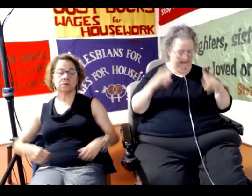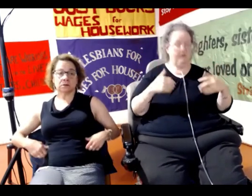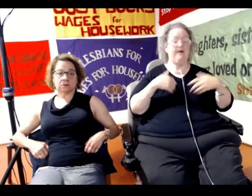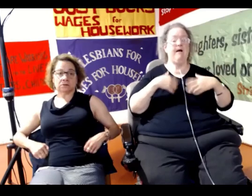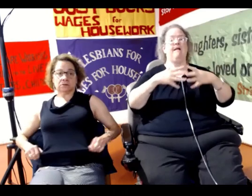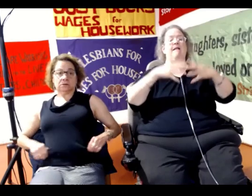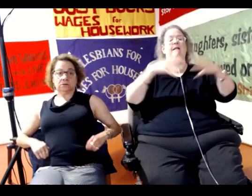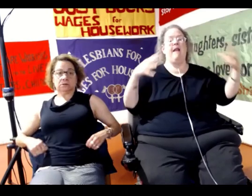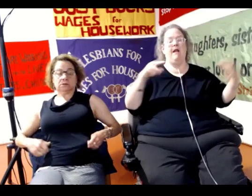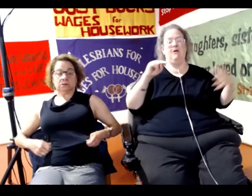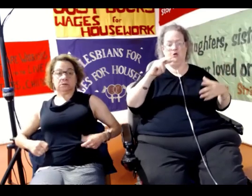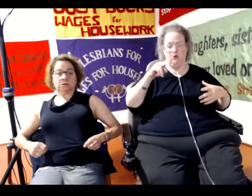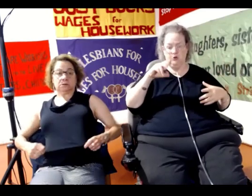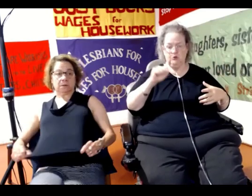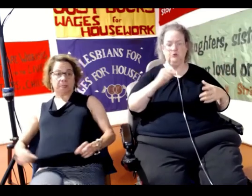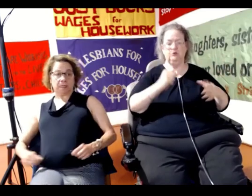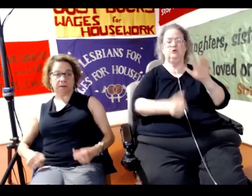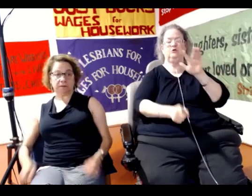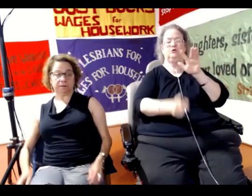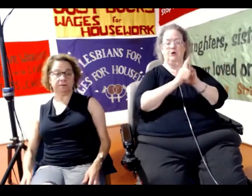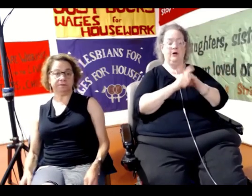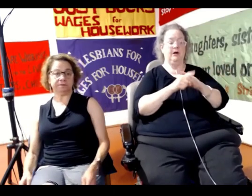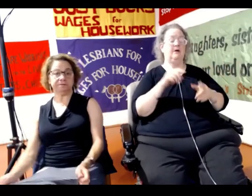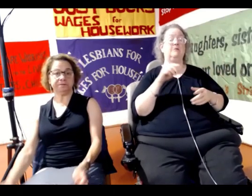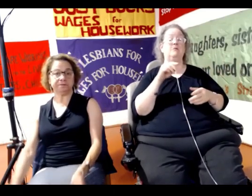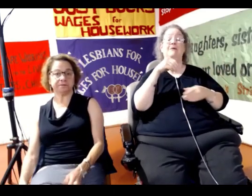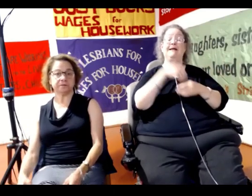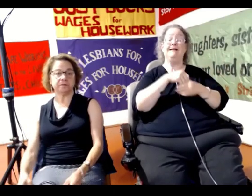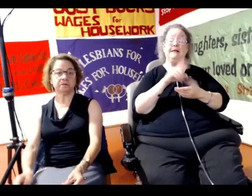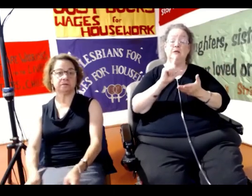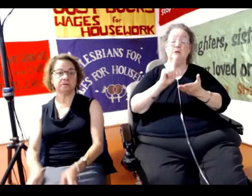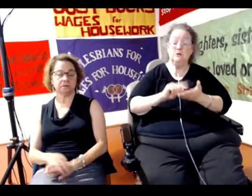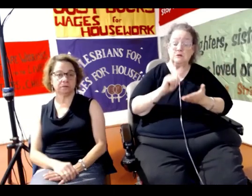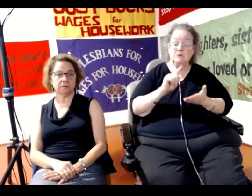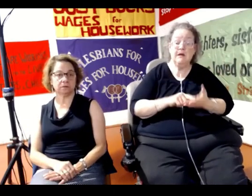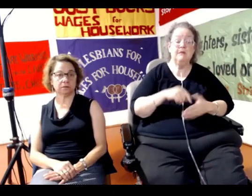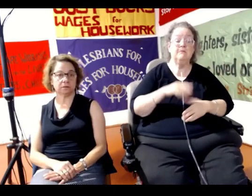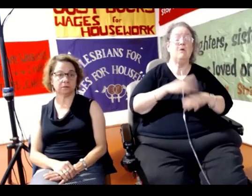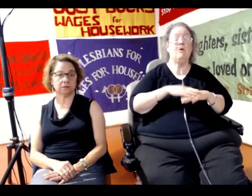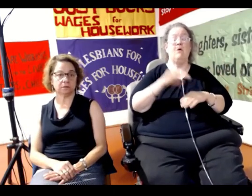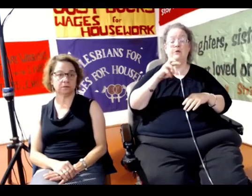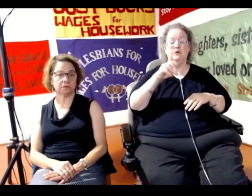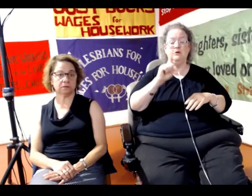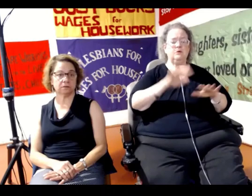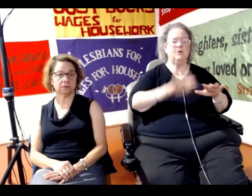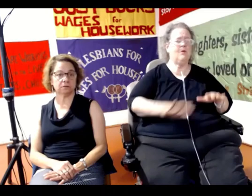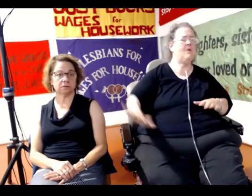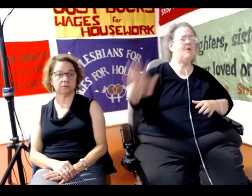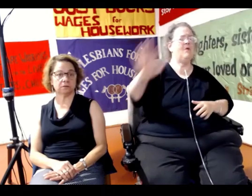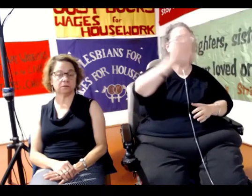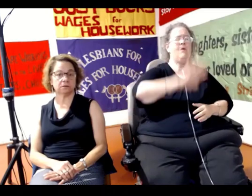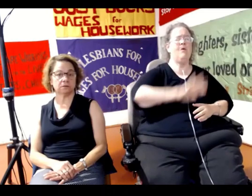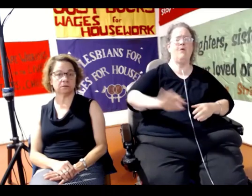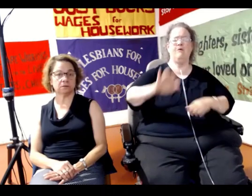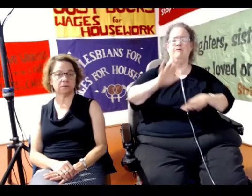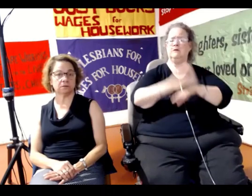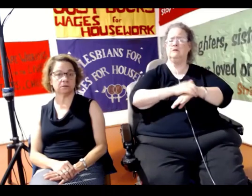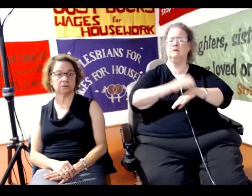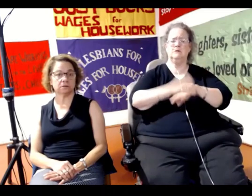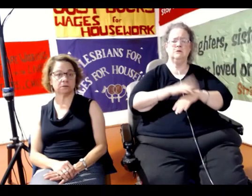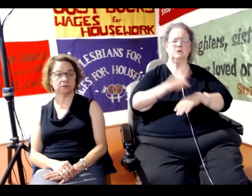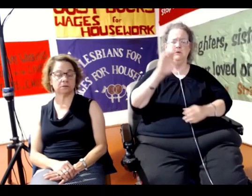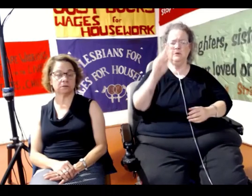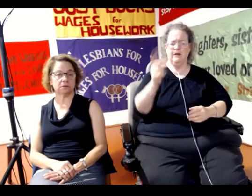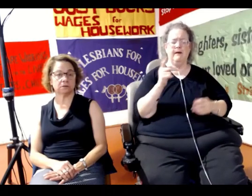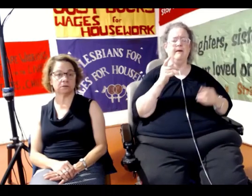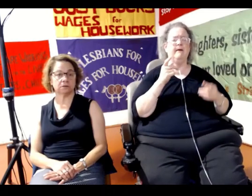was really great. We were on the TV, we were in papers, all over the UK, and we even got in the New